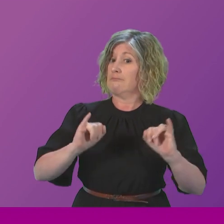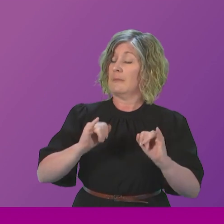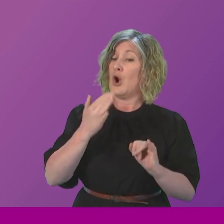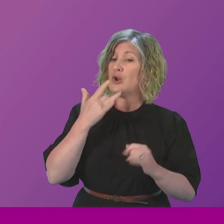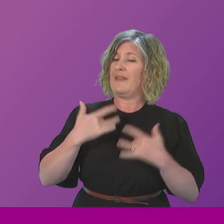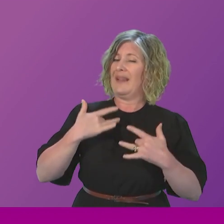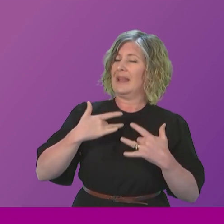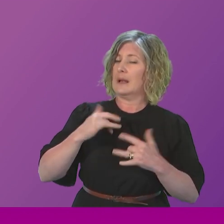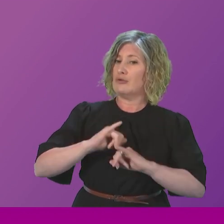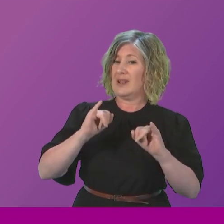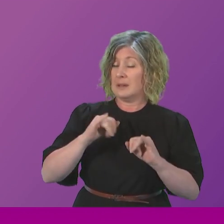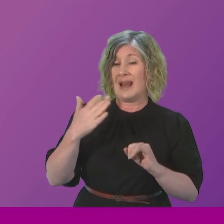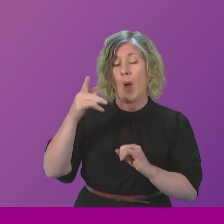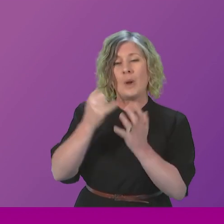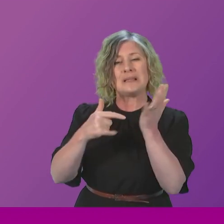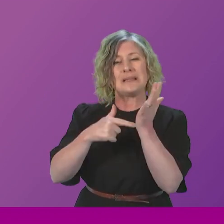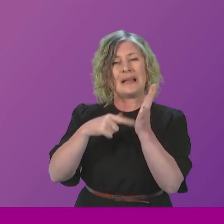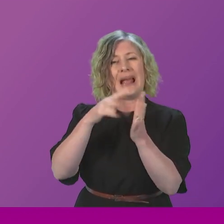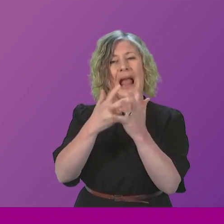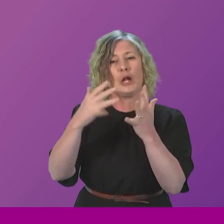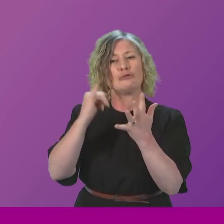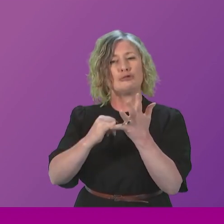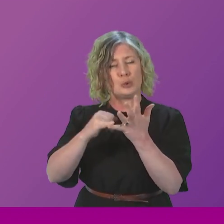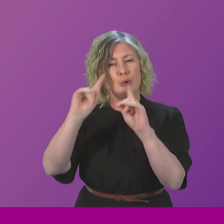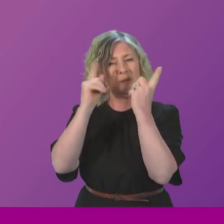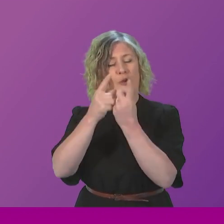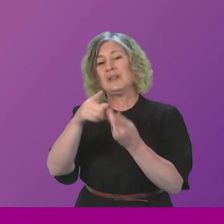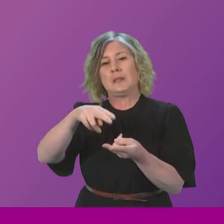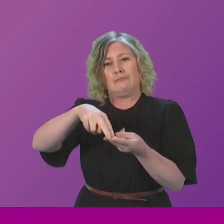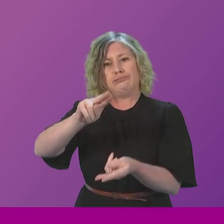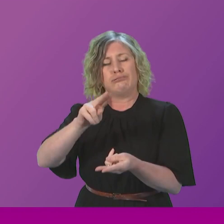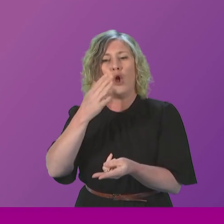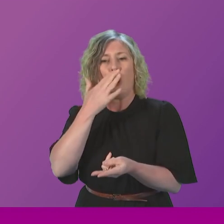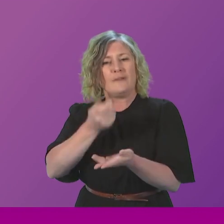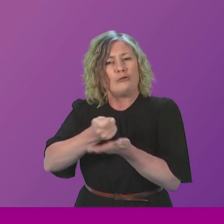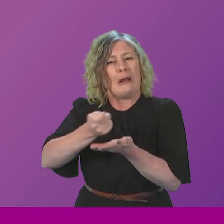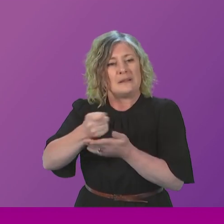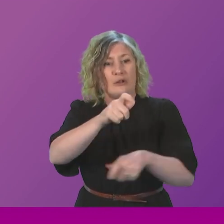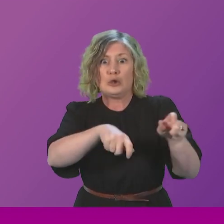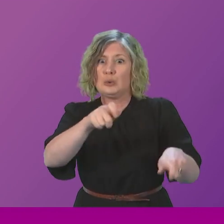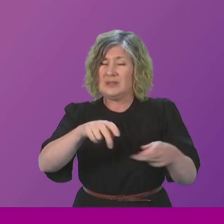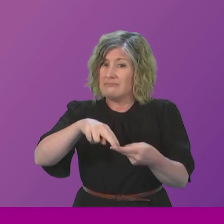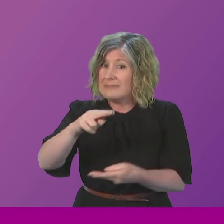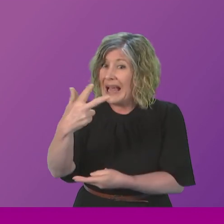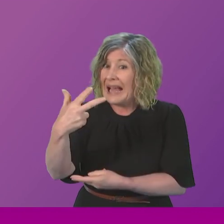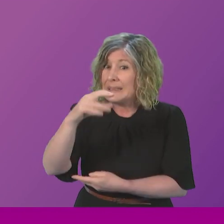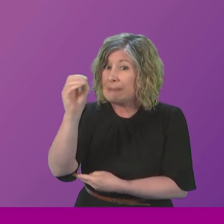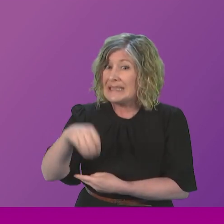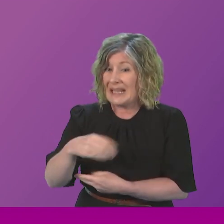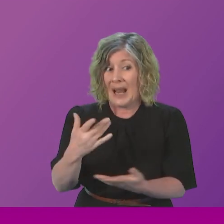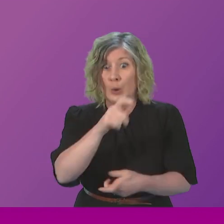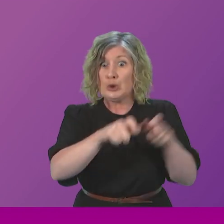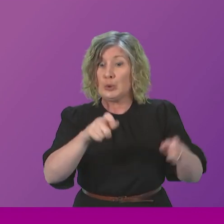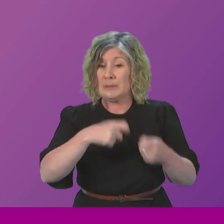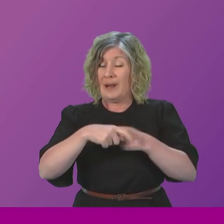University is increasing rents in their student halls by eight percent. Students are at risk of being plunged into poverty as the university